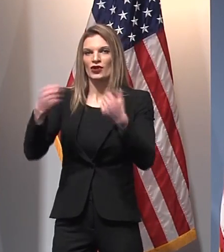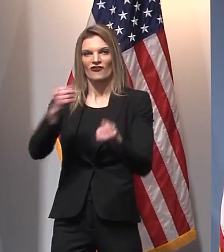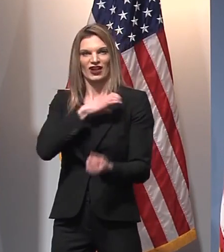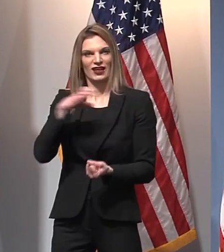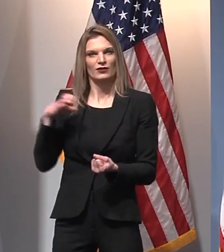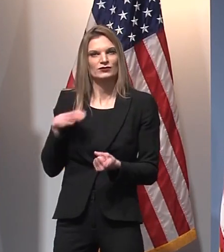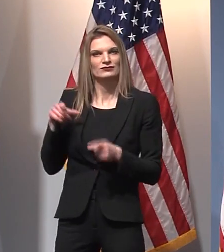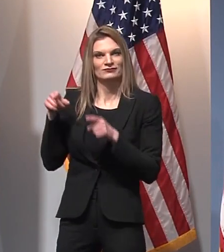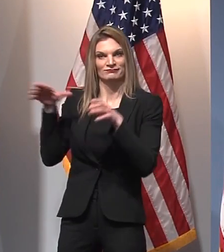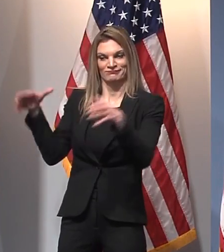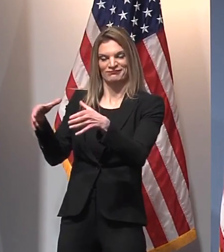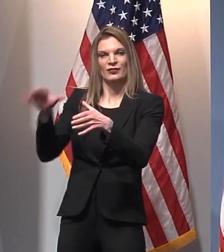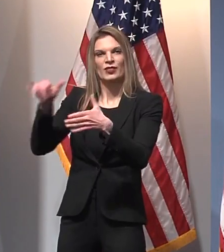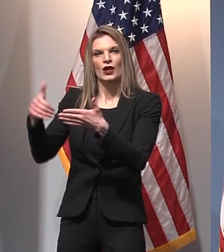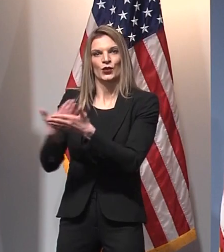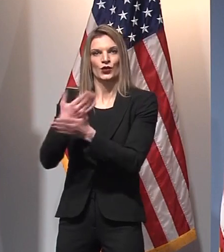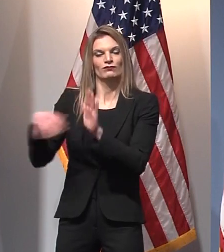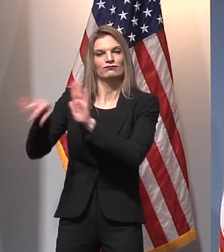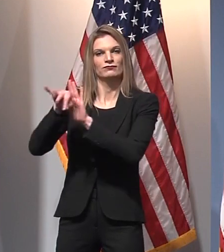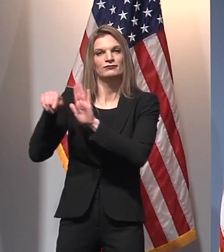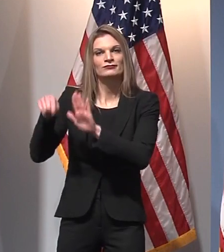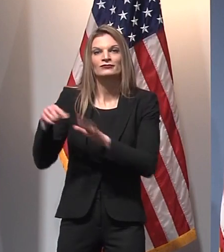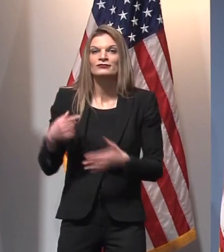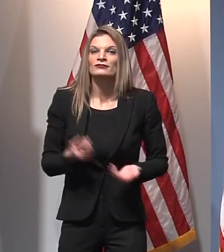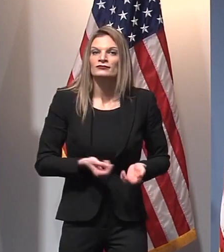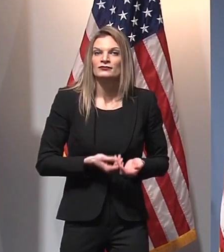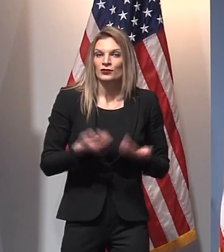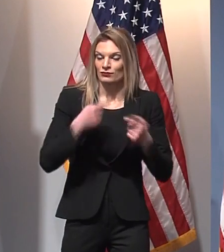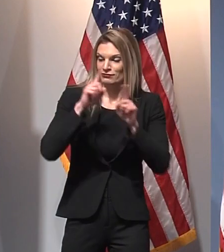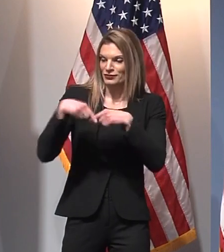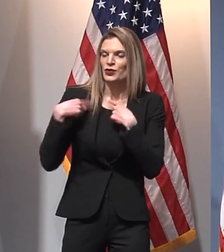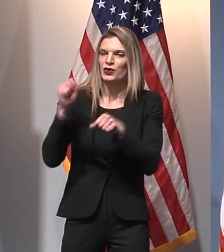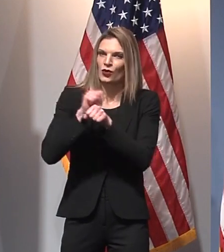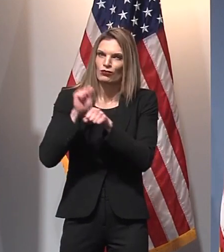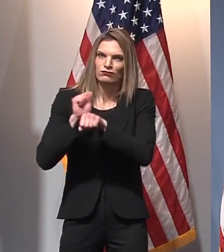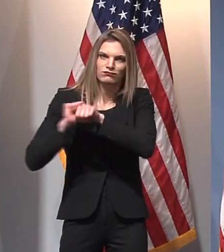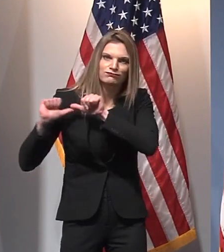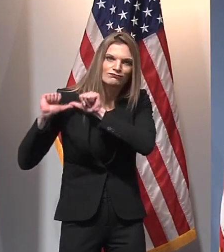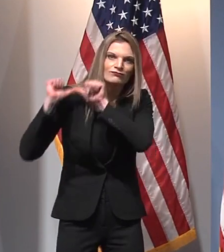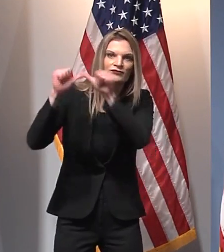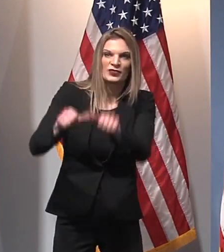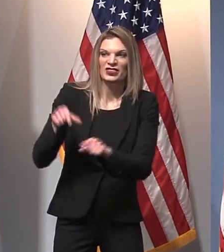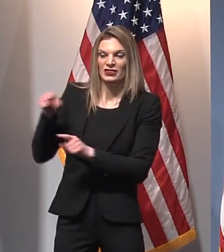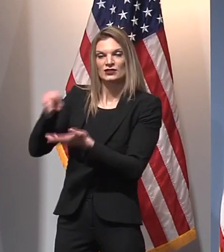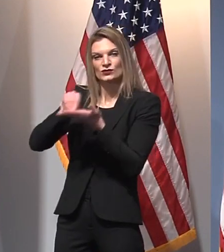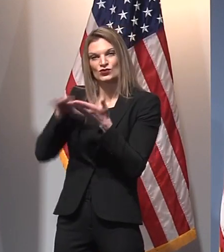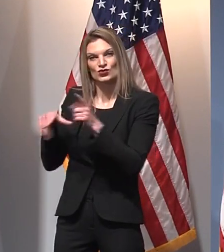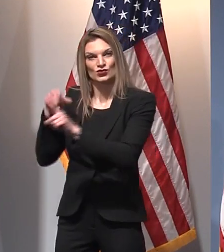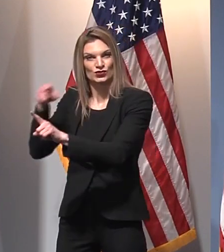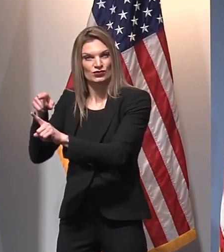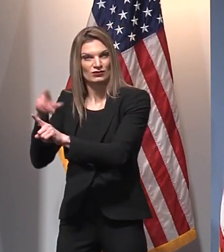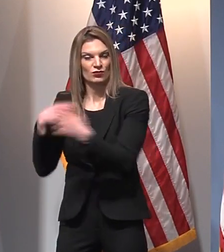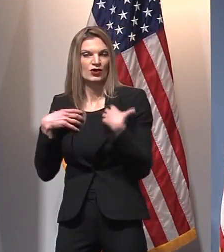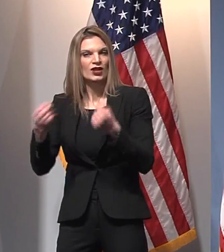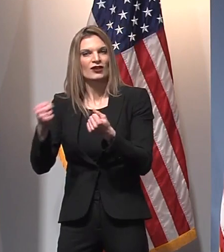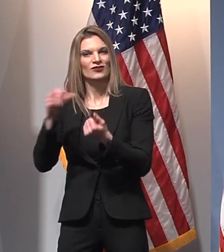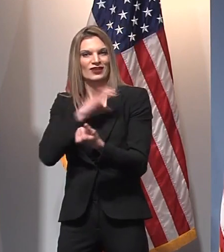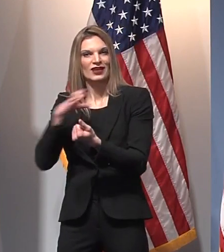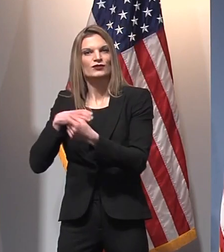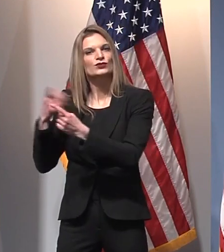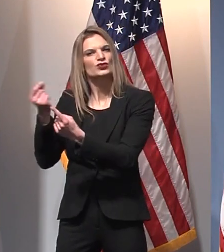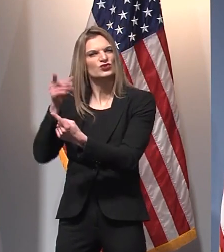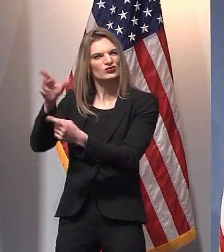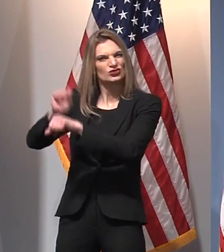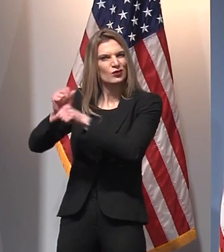As Michigan continues to work around the clock to eliminate COVID-19, the Student Recovery Advisory Council will provide guidance